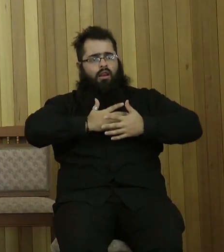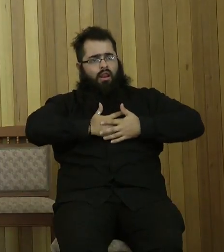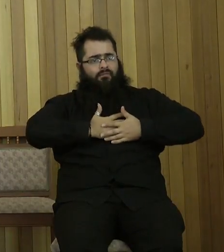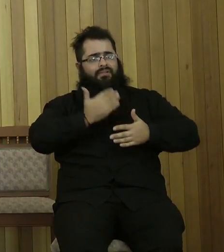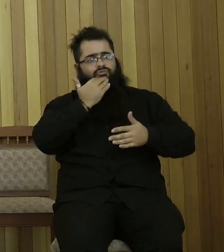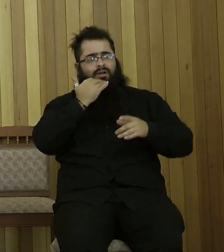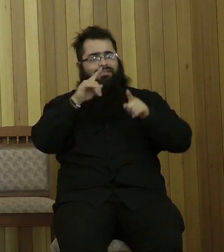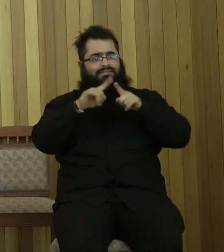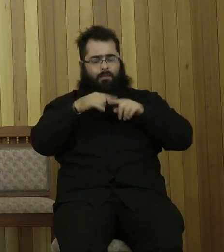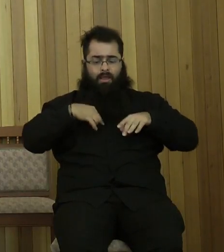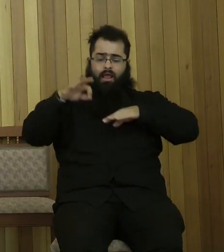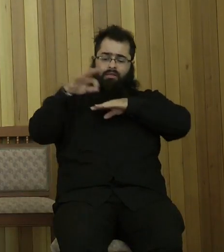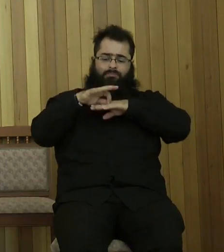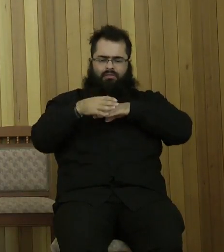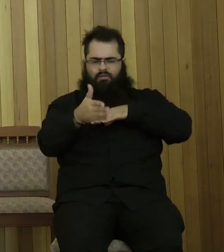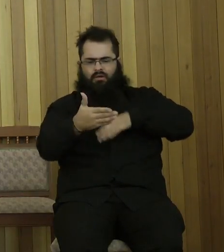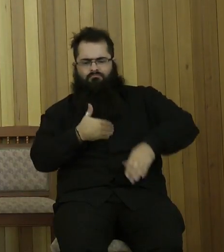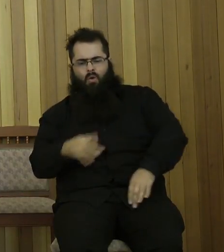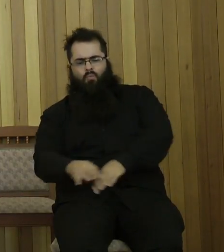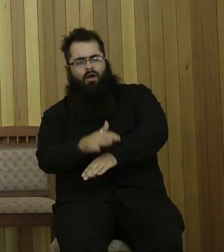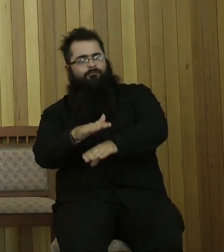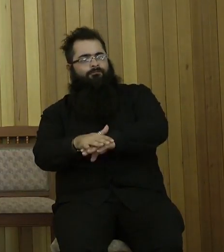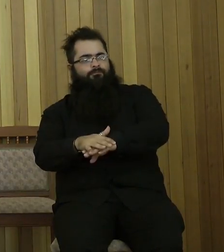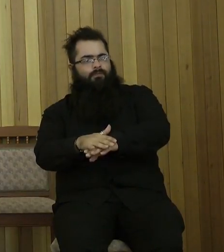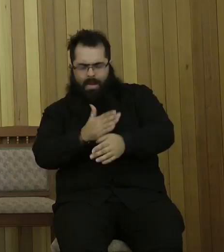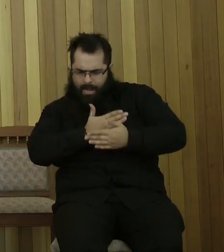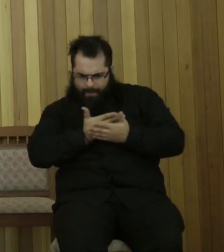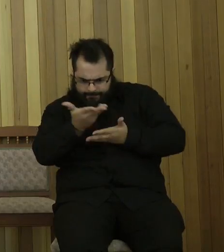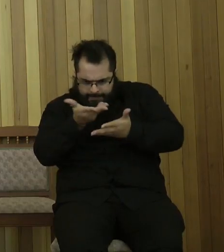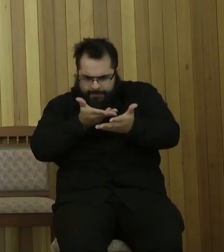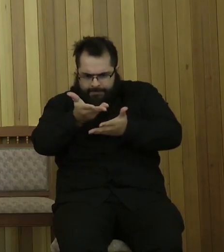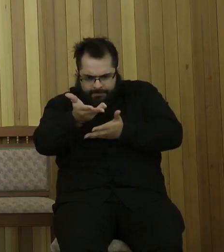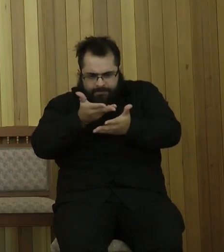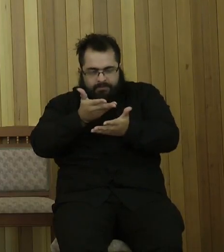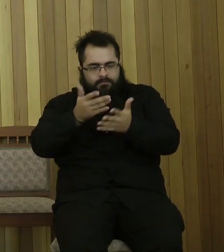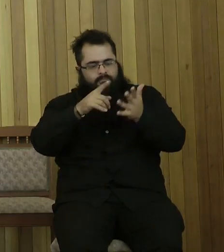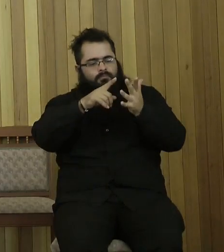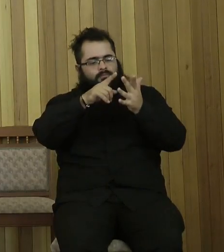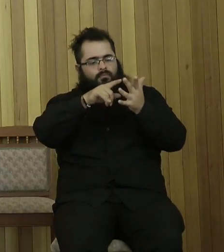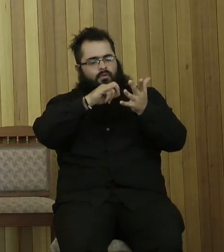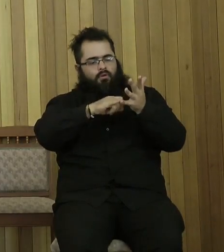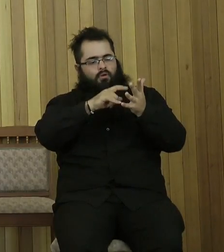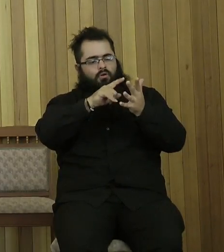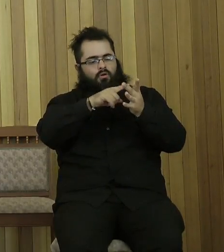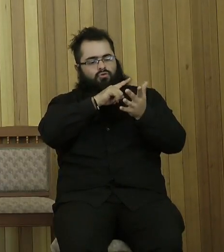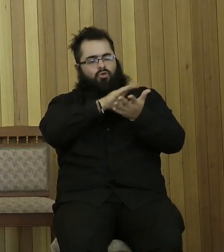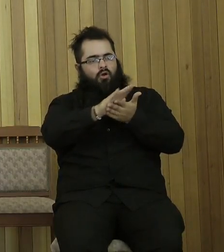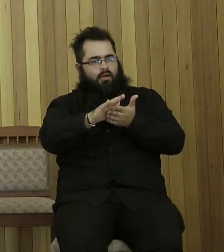wife. The book of Hosea beautifully illustrates God's faithfulness in the face of deliberate unfaithfulness and